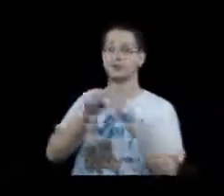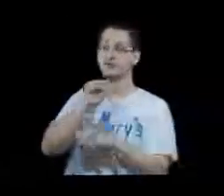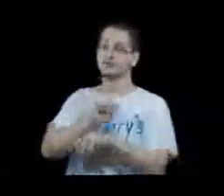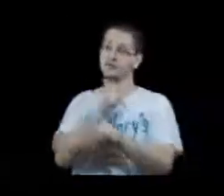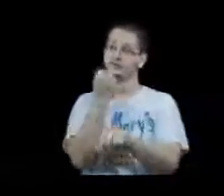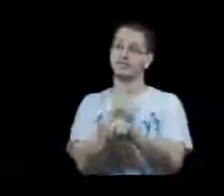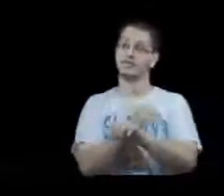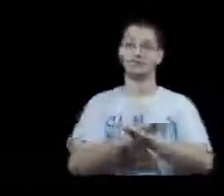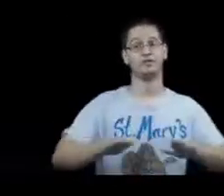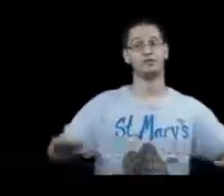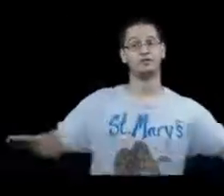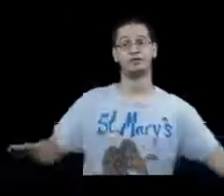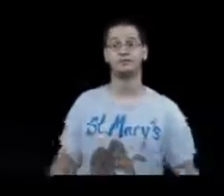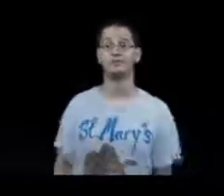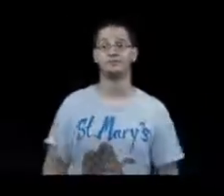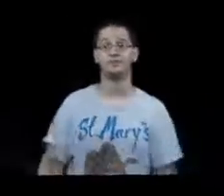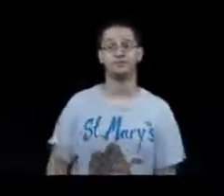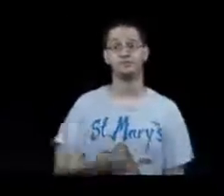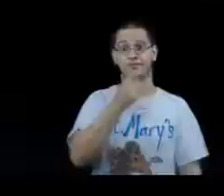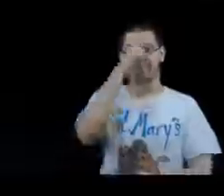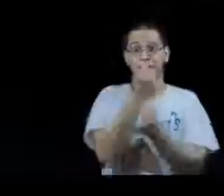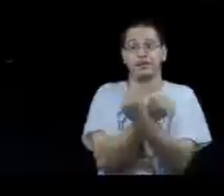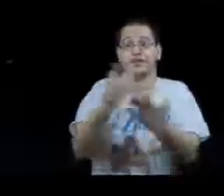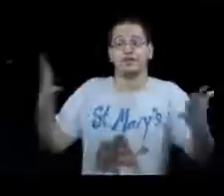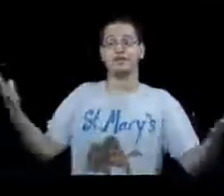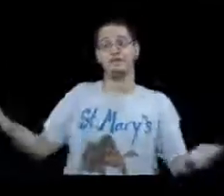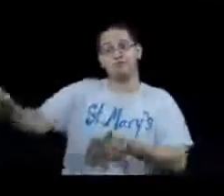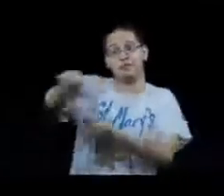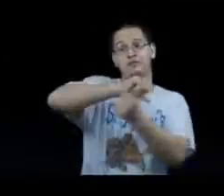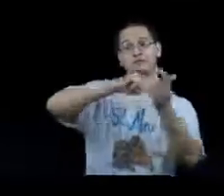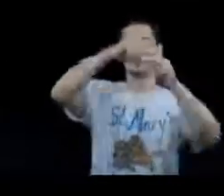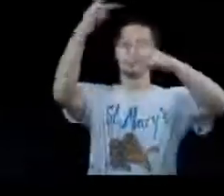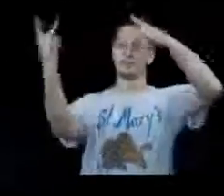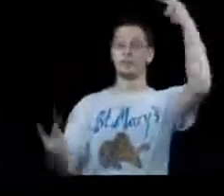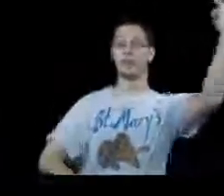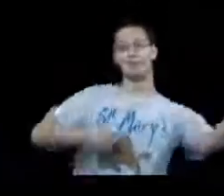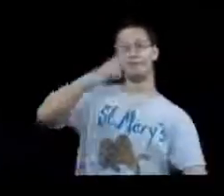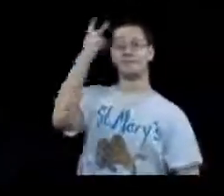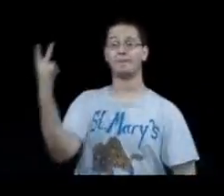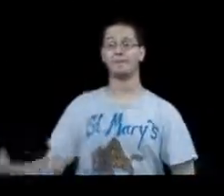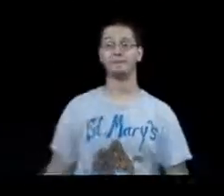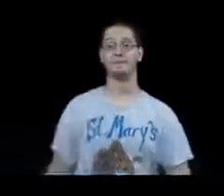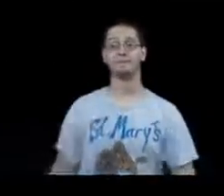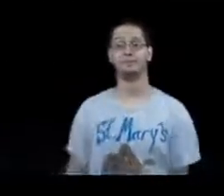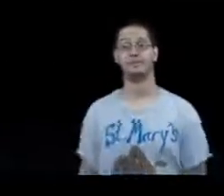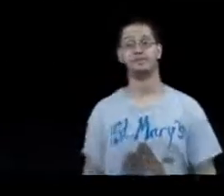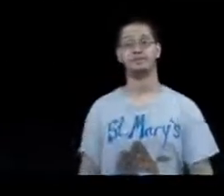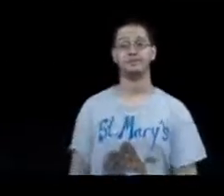ground Cause everything around me is falling down And all I